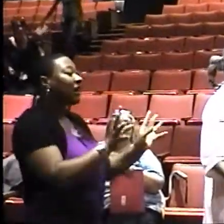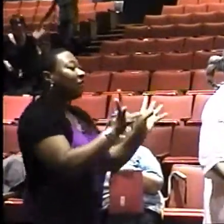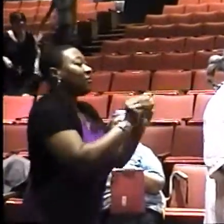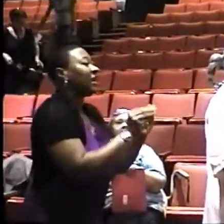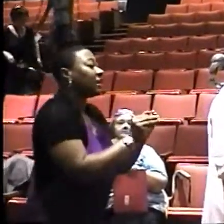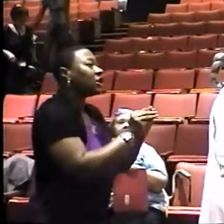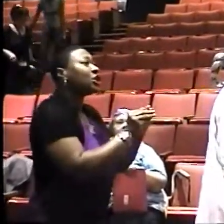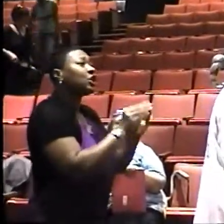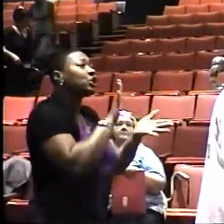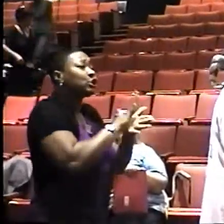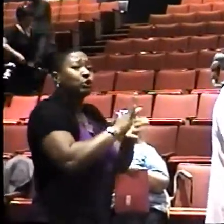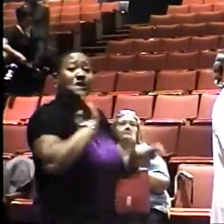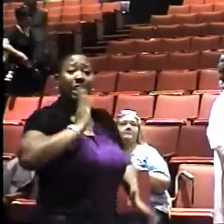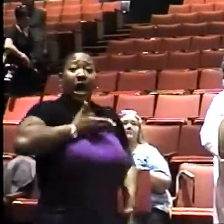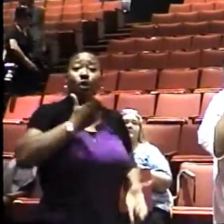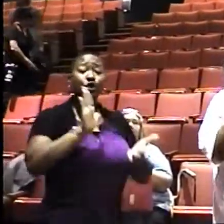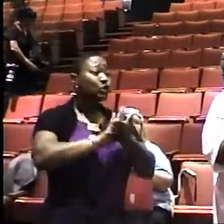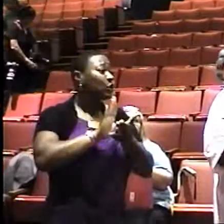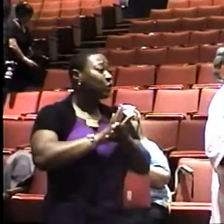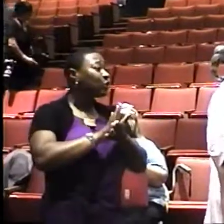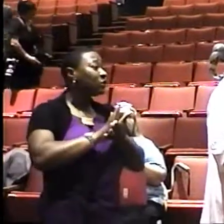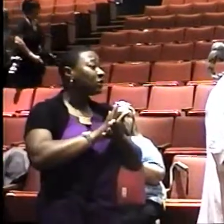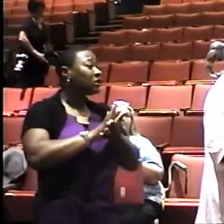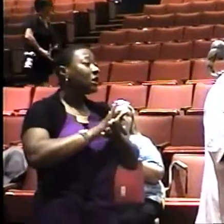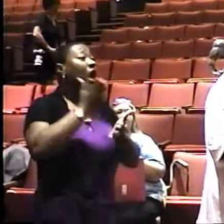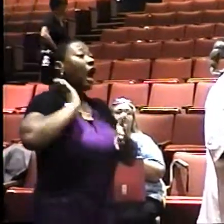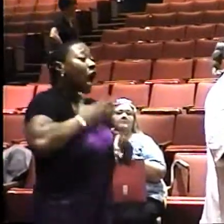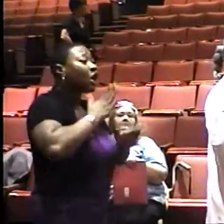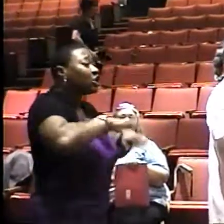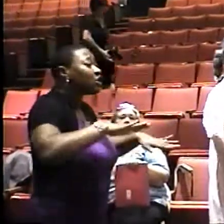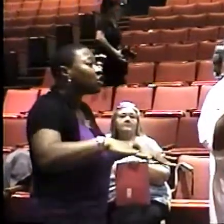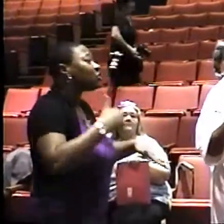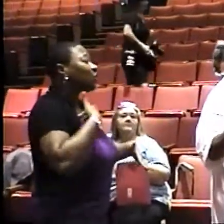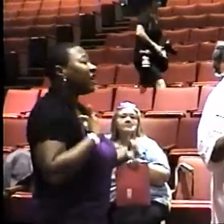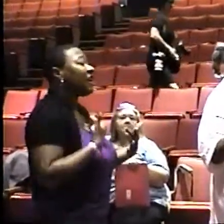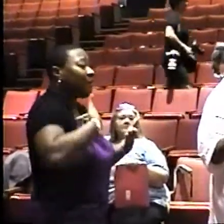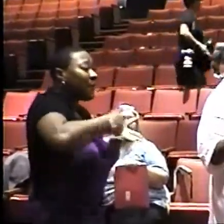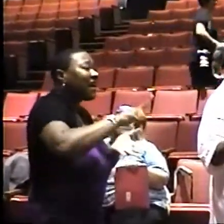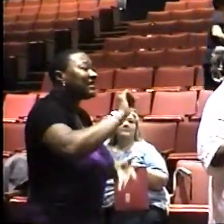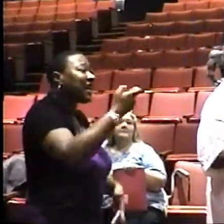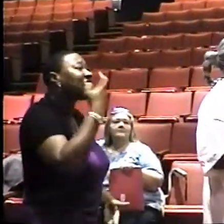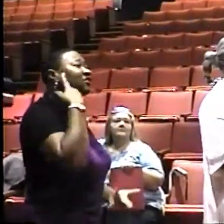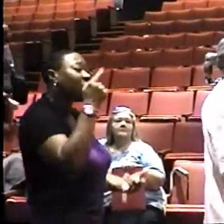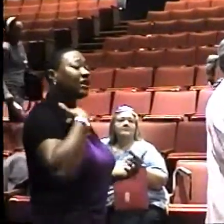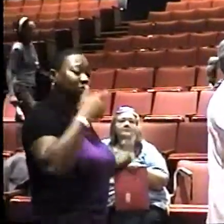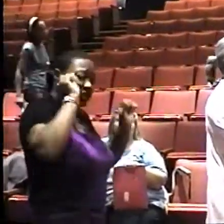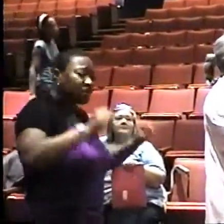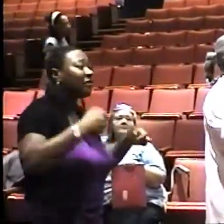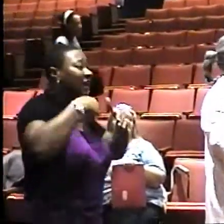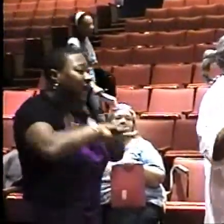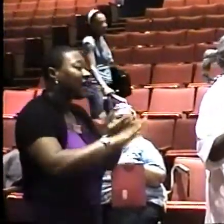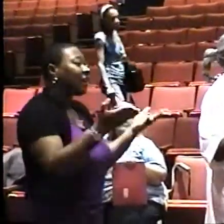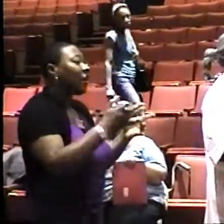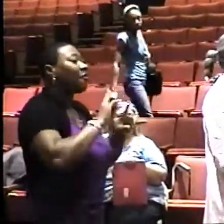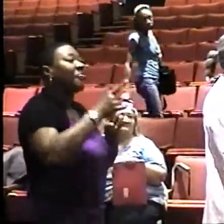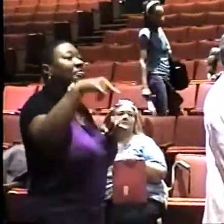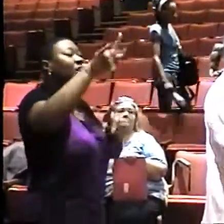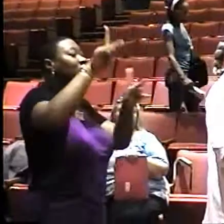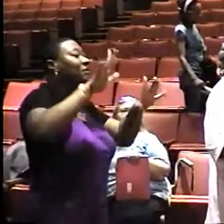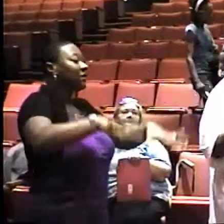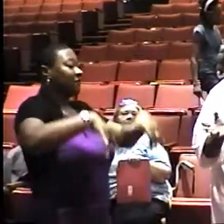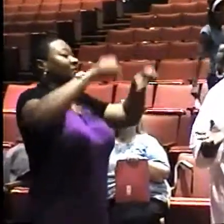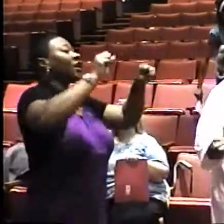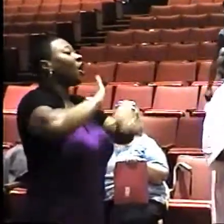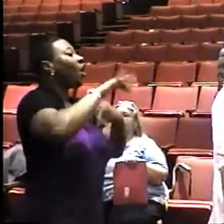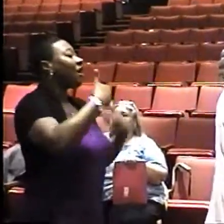The schools belong to us, and the children are our children and we pay the taxes but these folks are taking all our